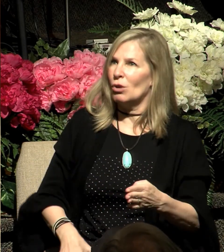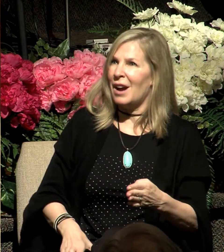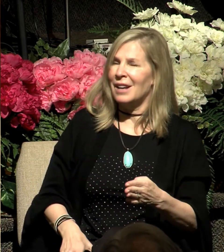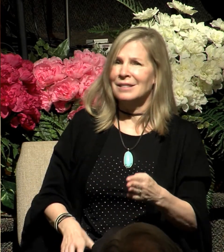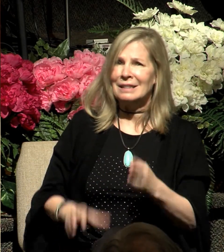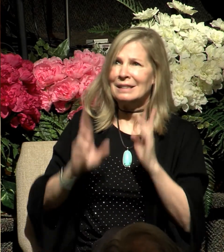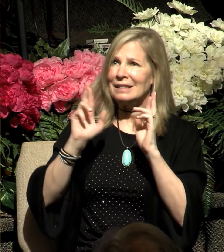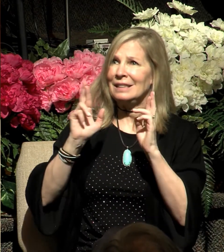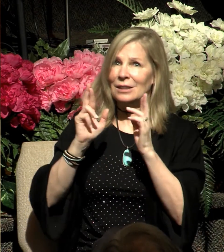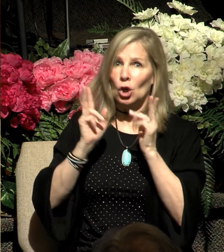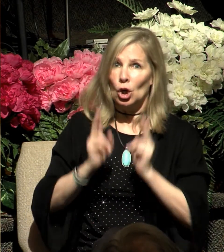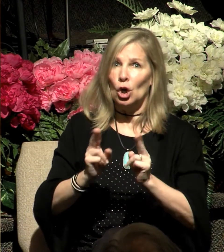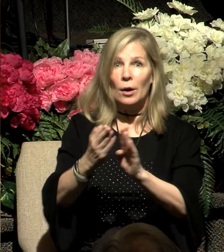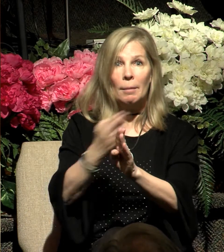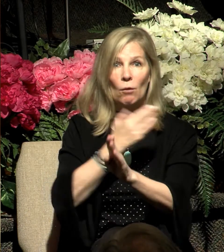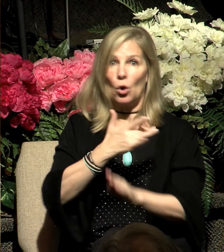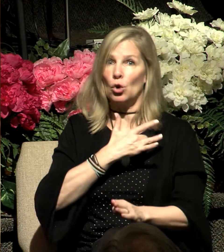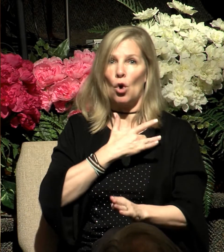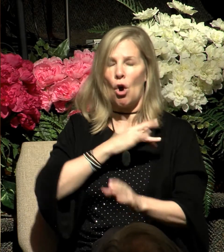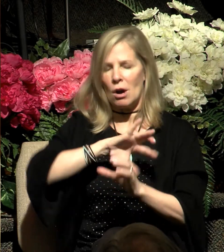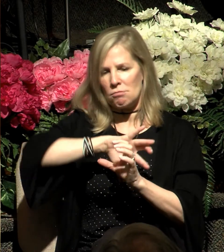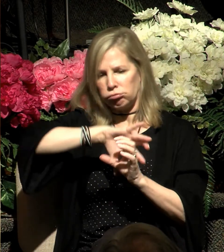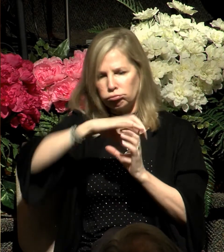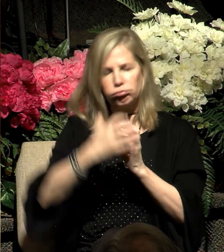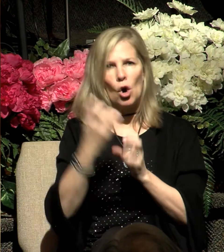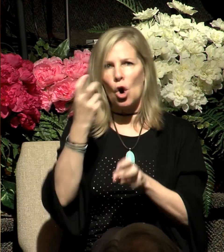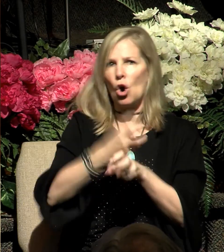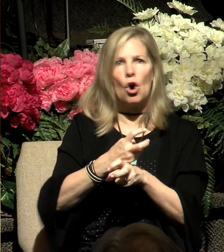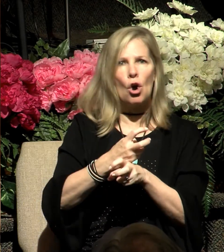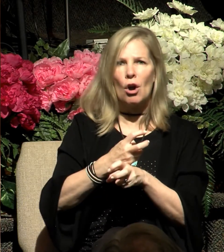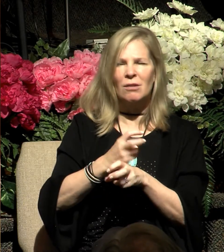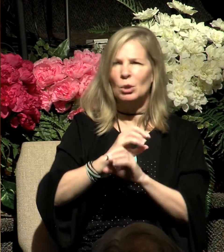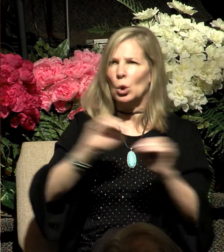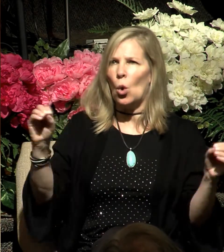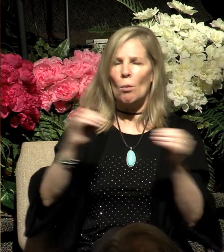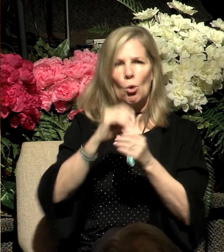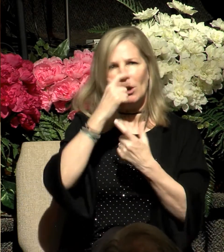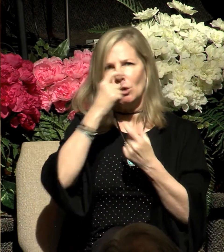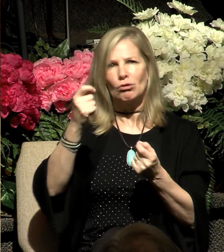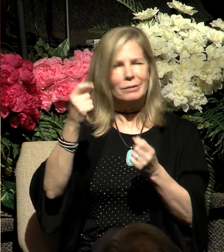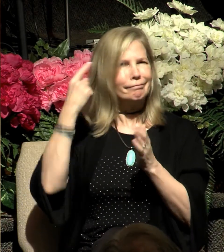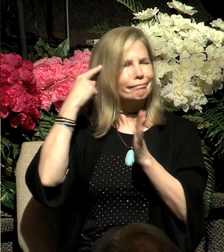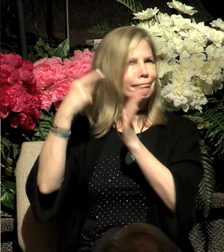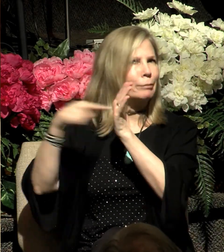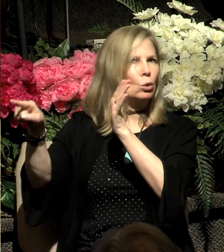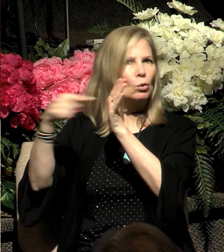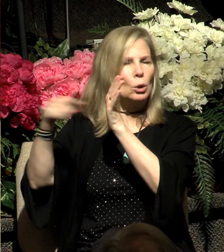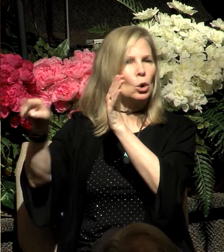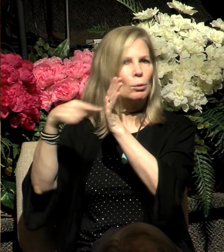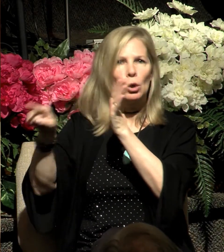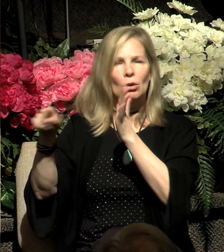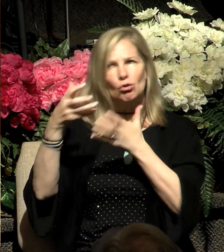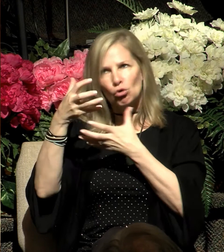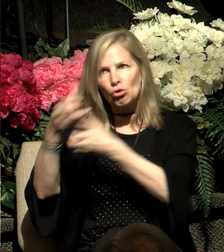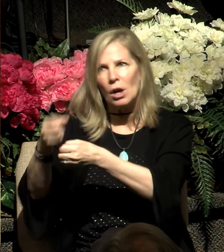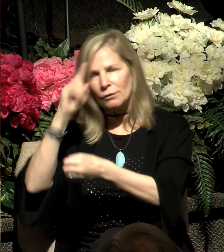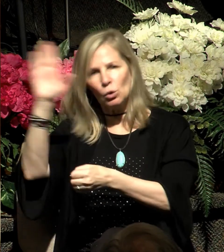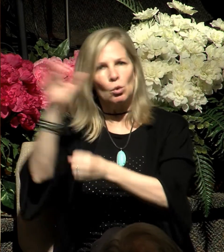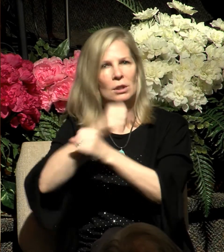that you're not interested at all. You're not hearing anything. Turn to him. Trust him for your salvation. Don't deceive yourself into thinking